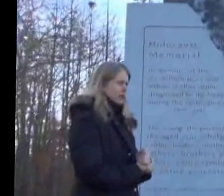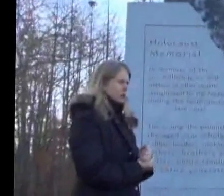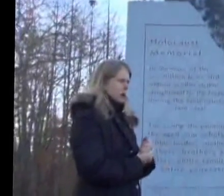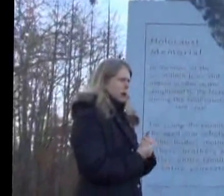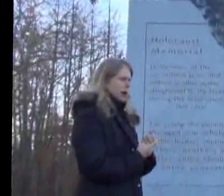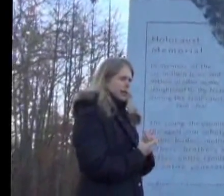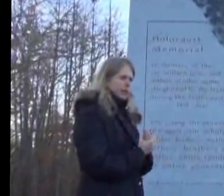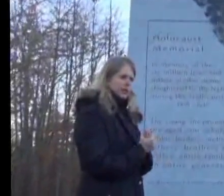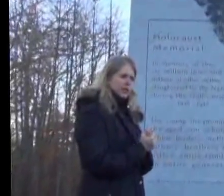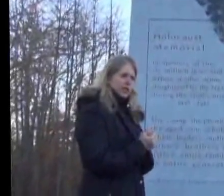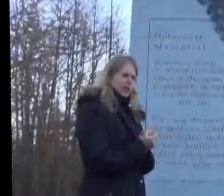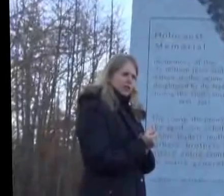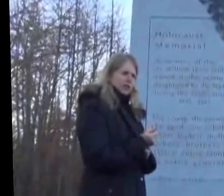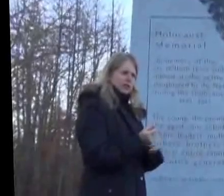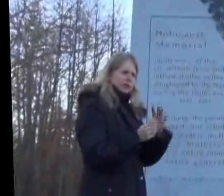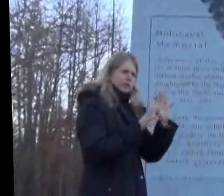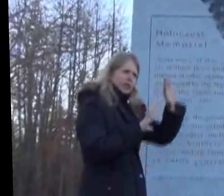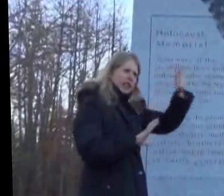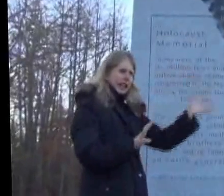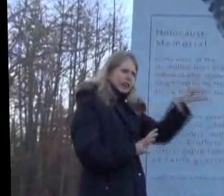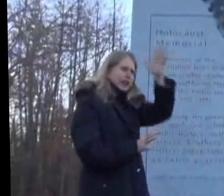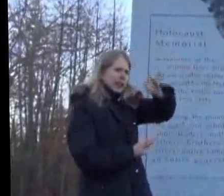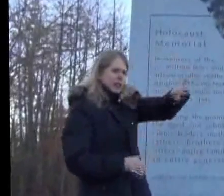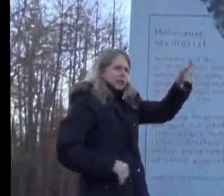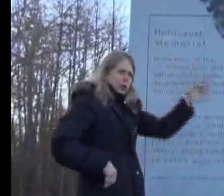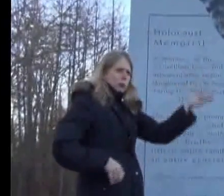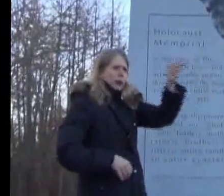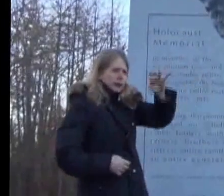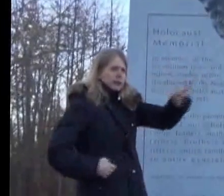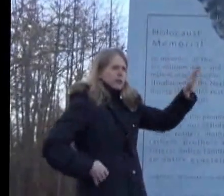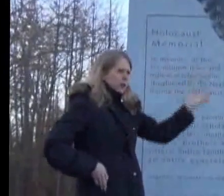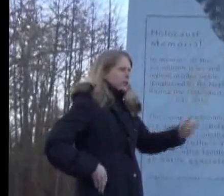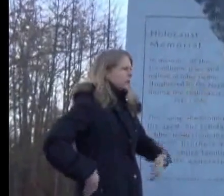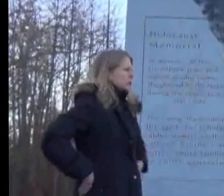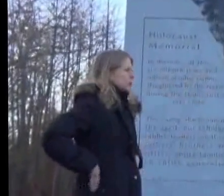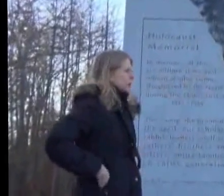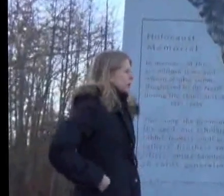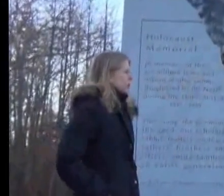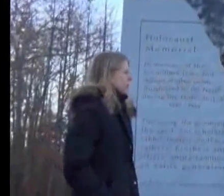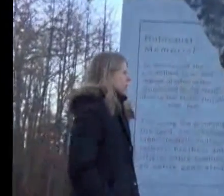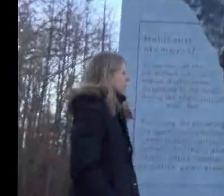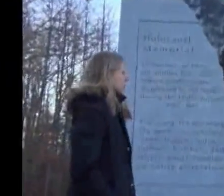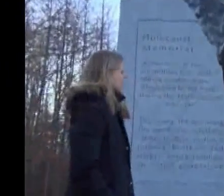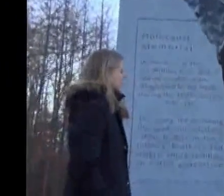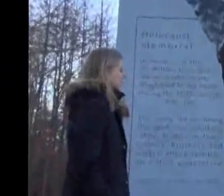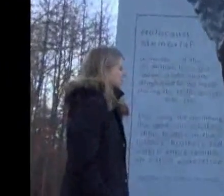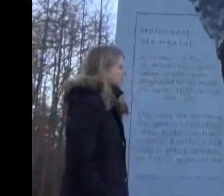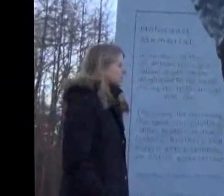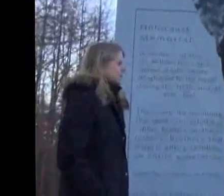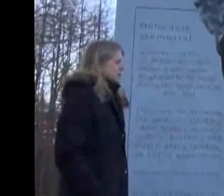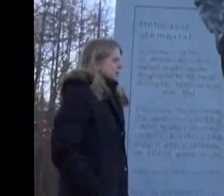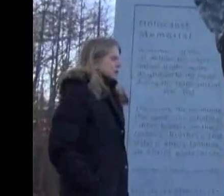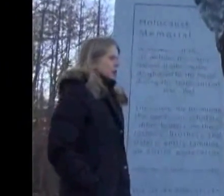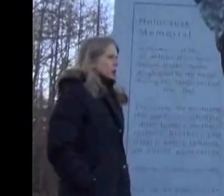my mind that it had that kind of looping symbolism to it. And so,